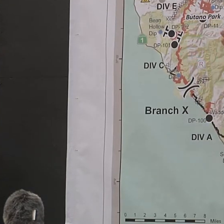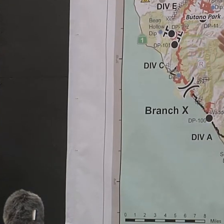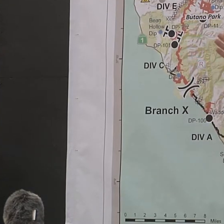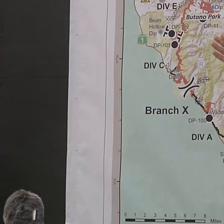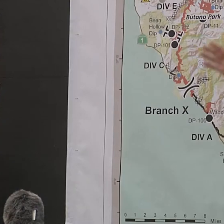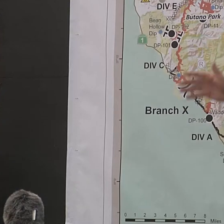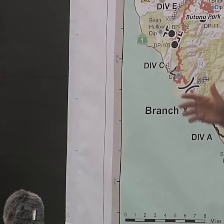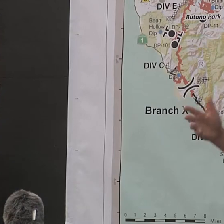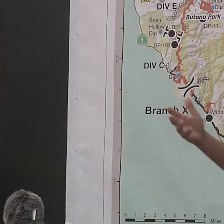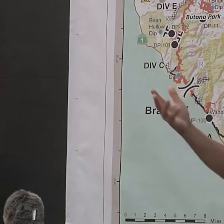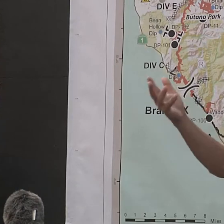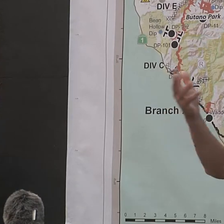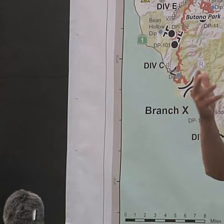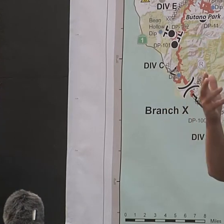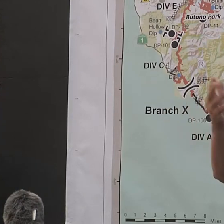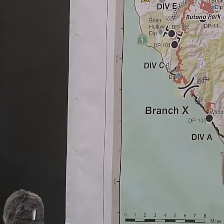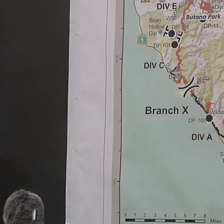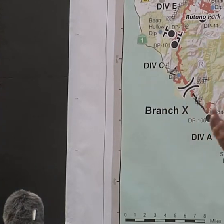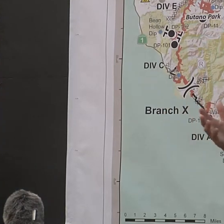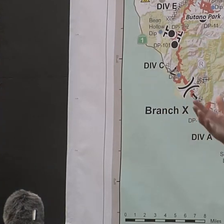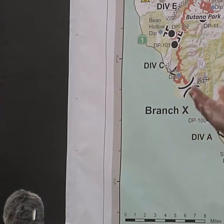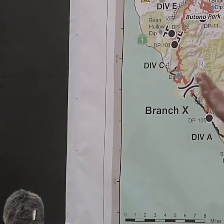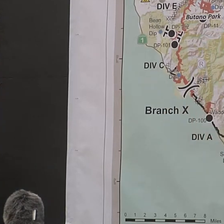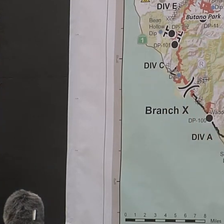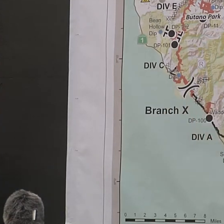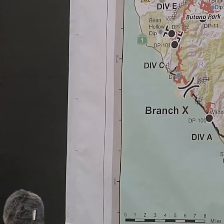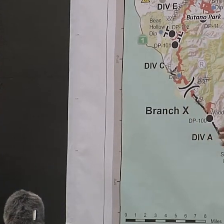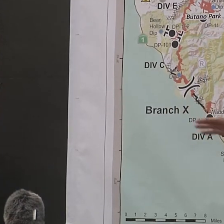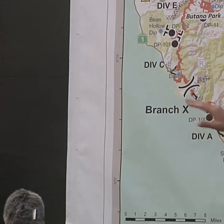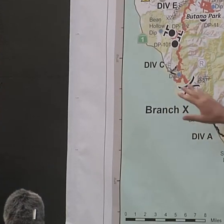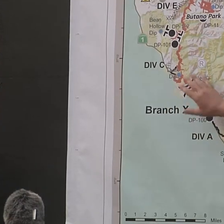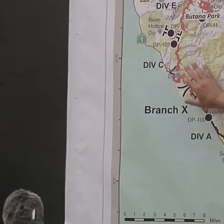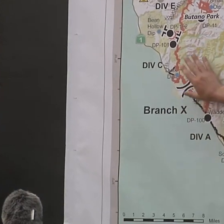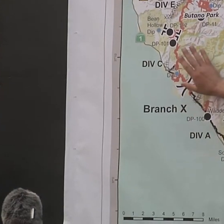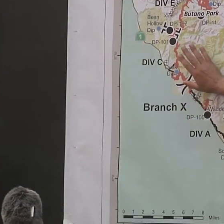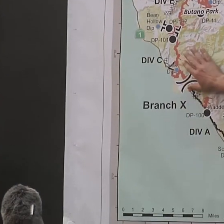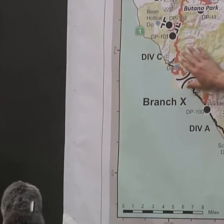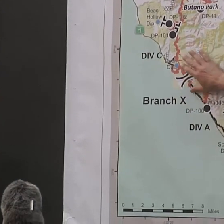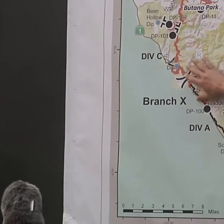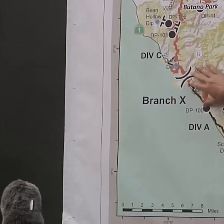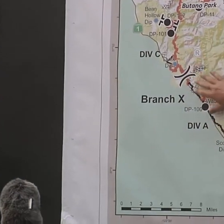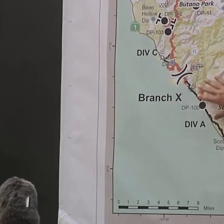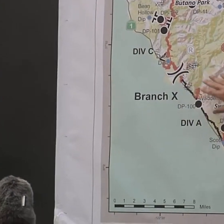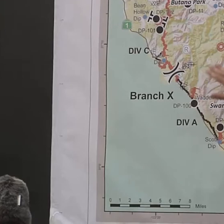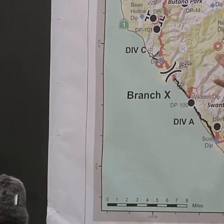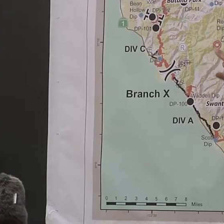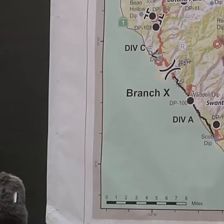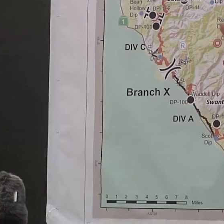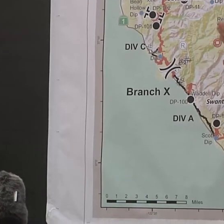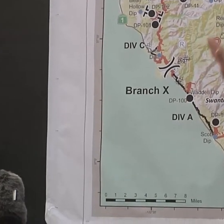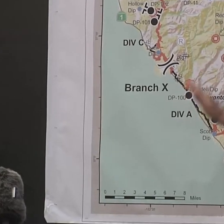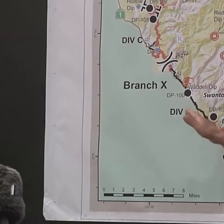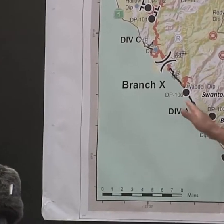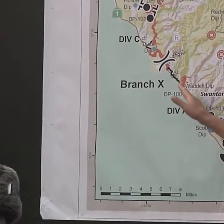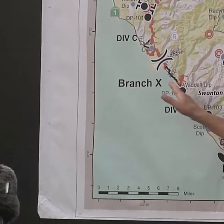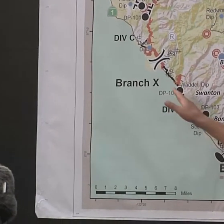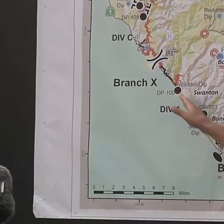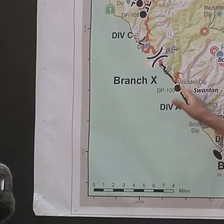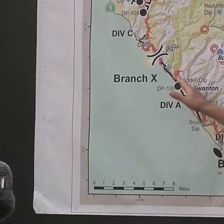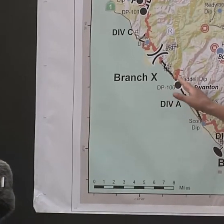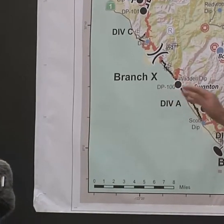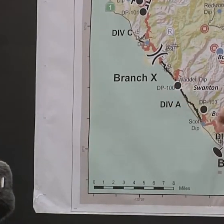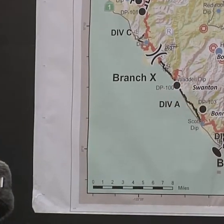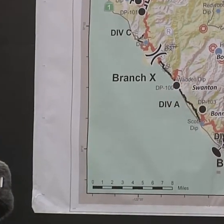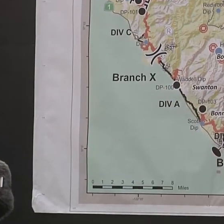fuels and due to the humidity and the marine influence. So, that's really a good thing, especially moving down